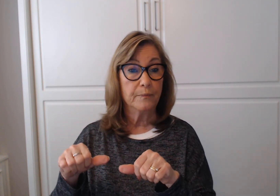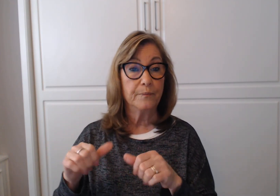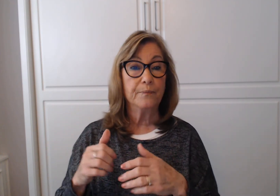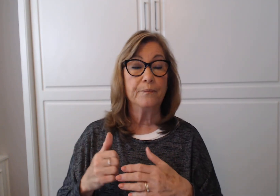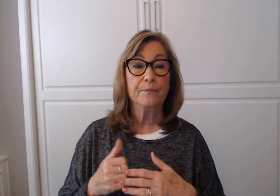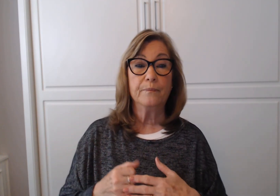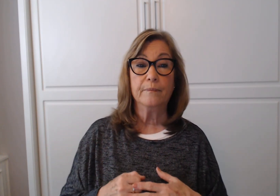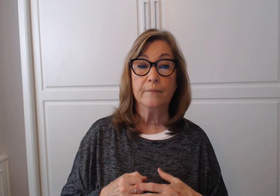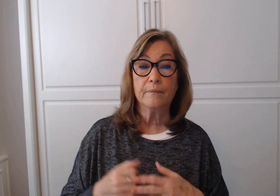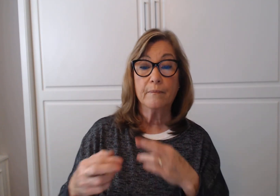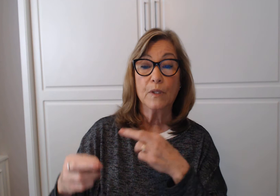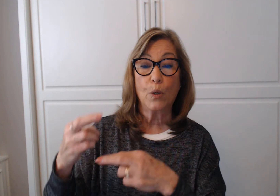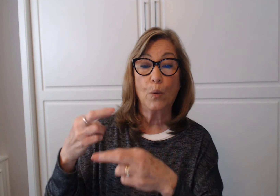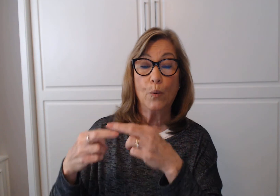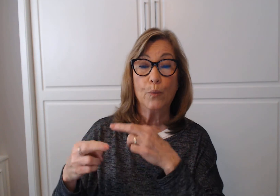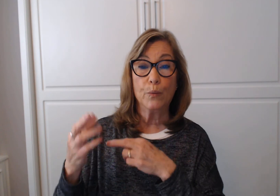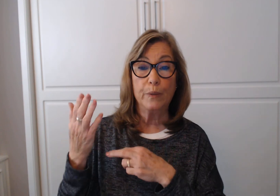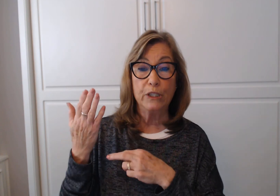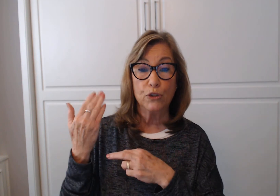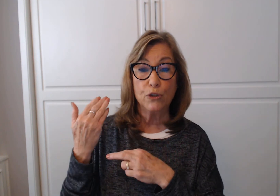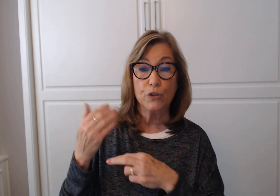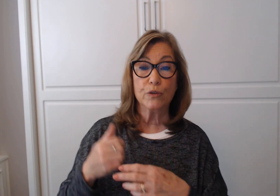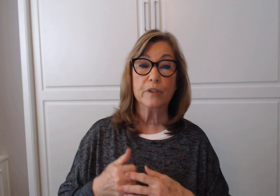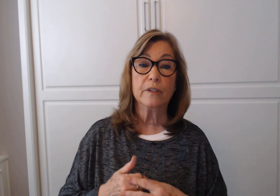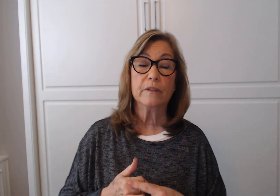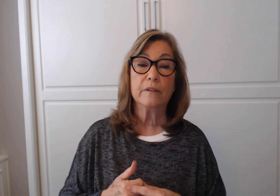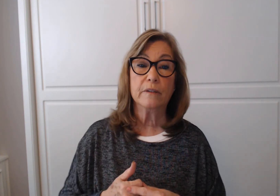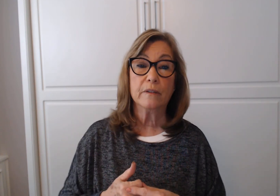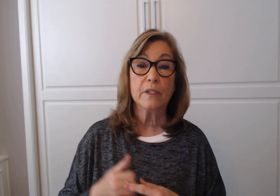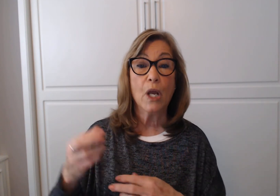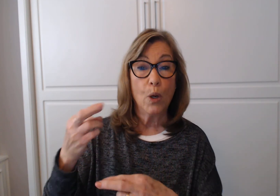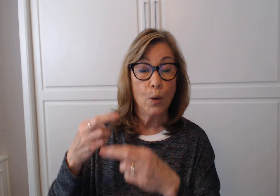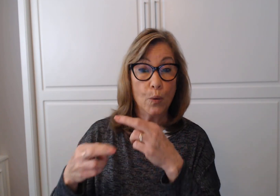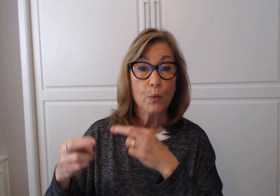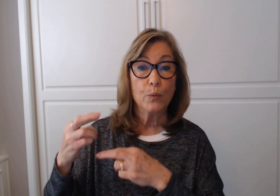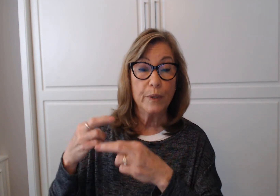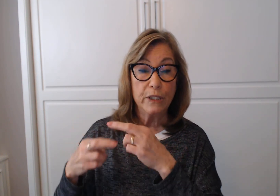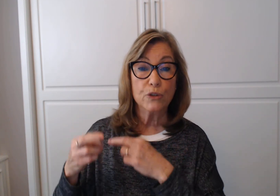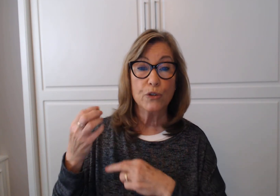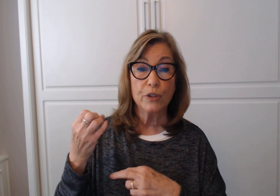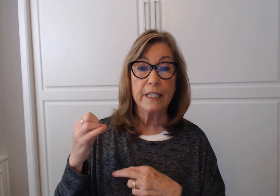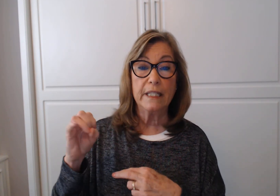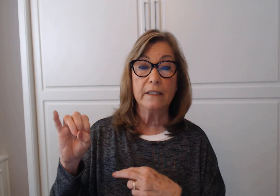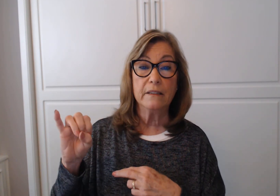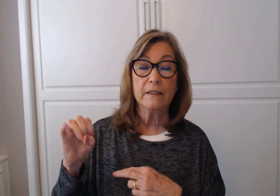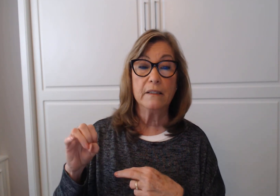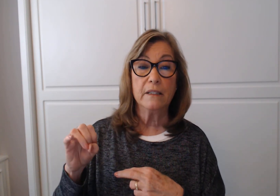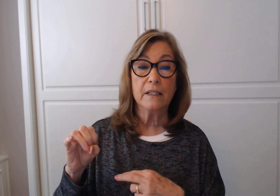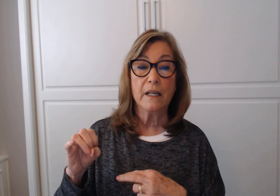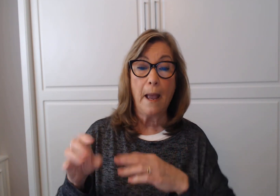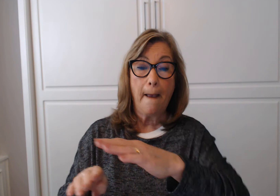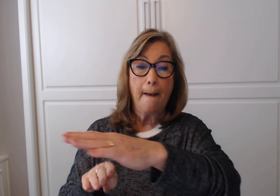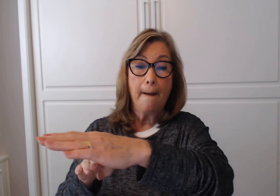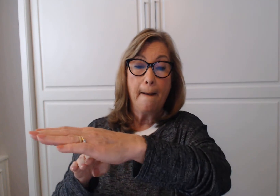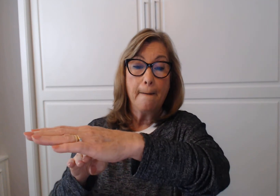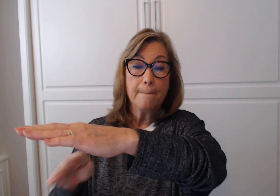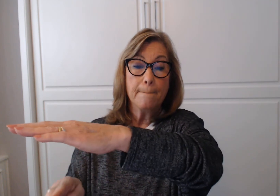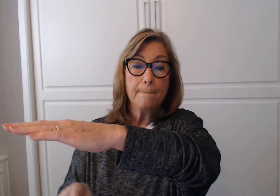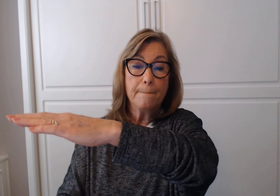Returned. Returning. Bag. Bag.